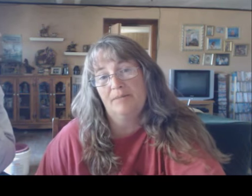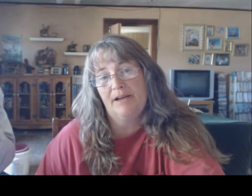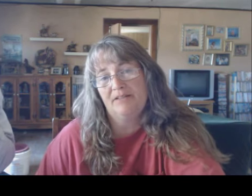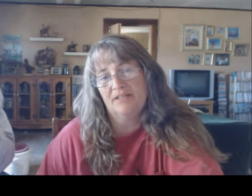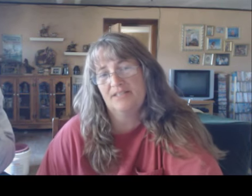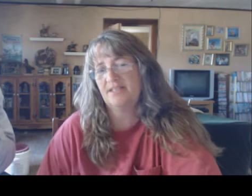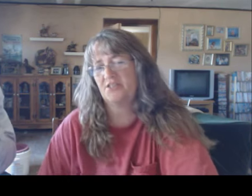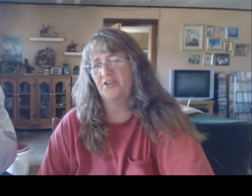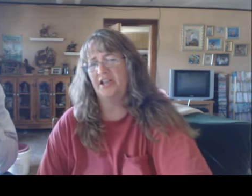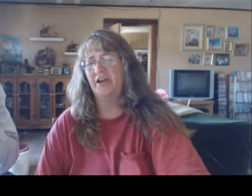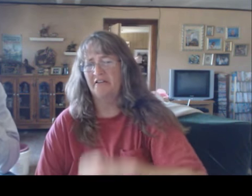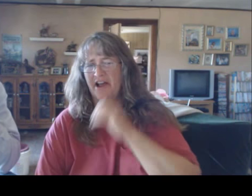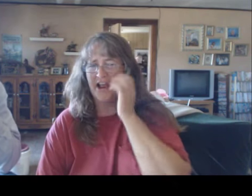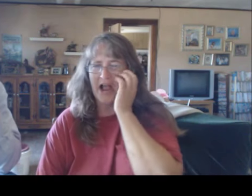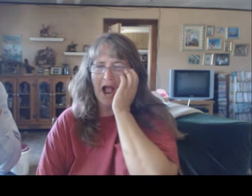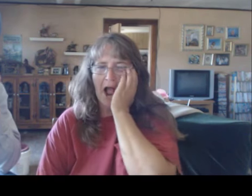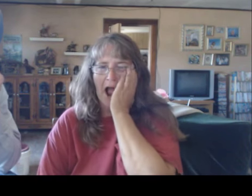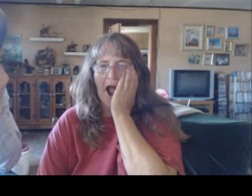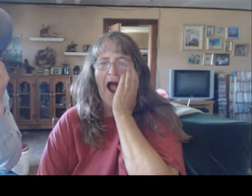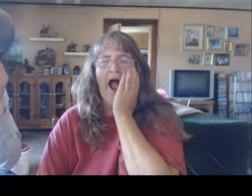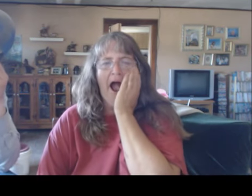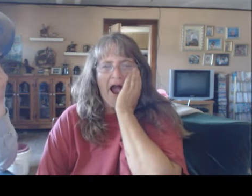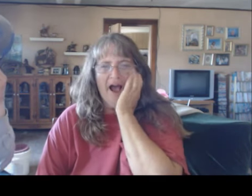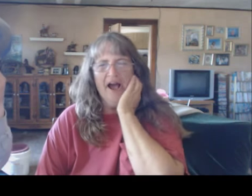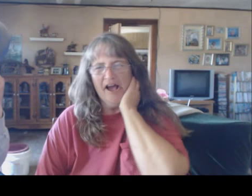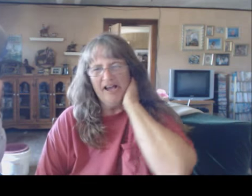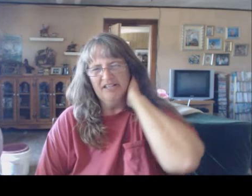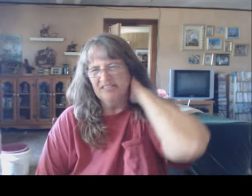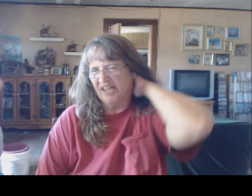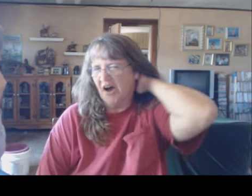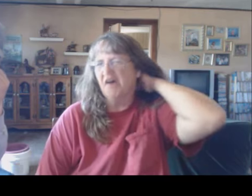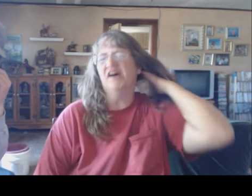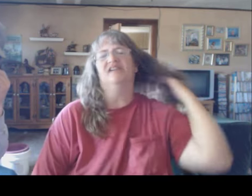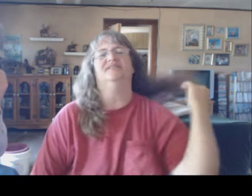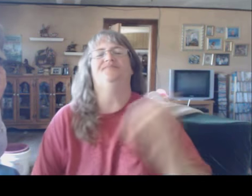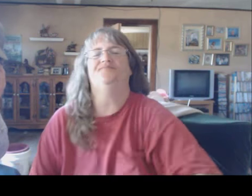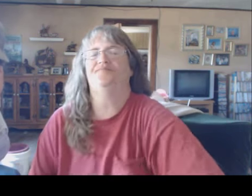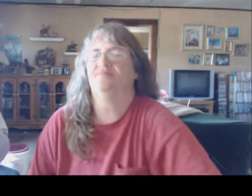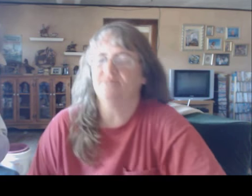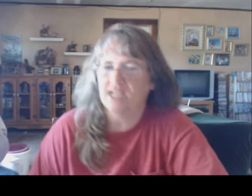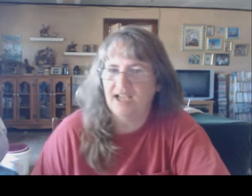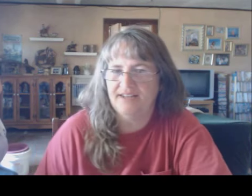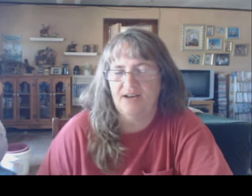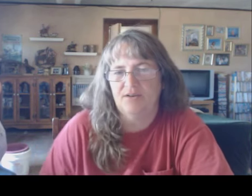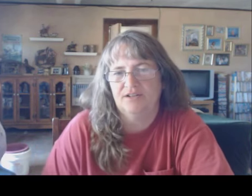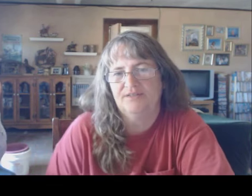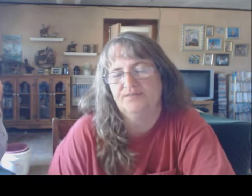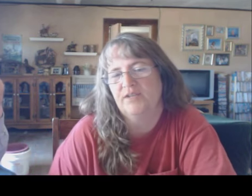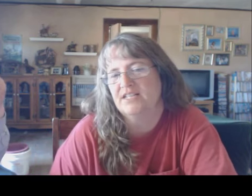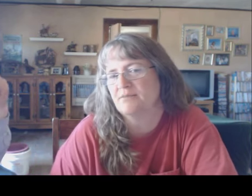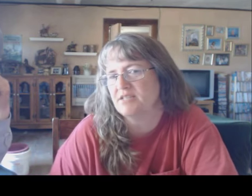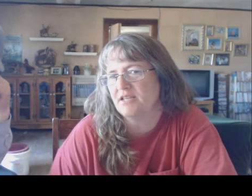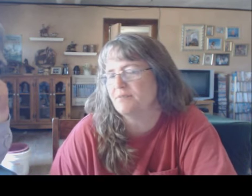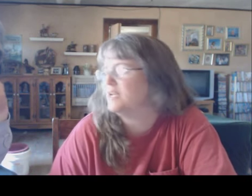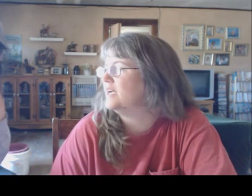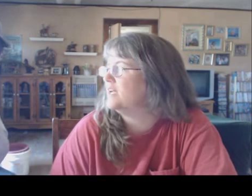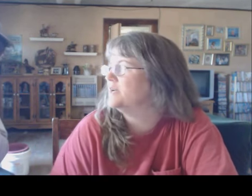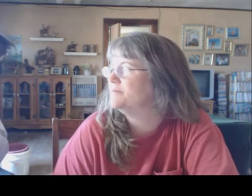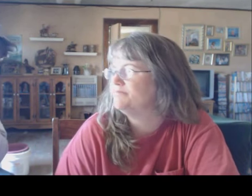got to bed by 6.30. Right? Uh-huh. So. And now we're, we got some sleep and then I got to,